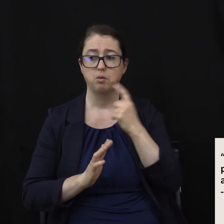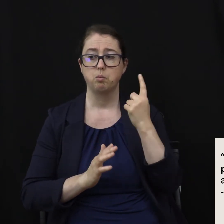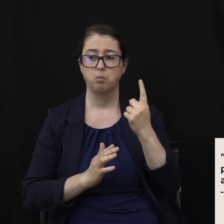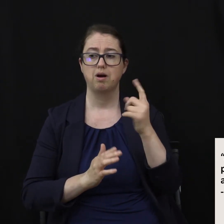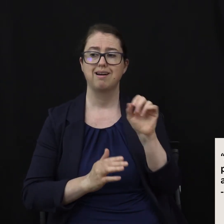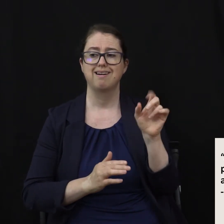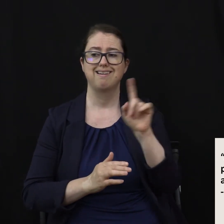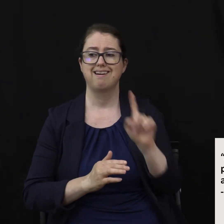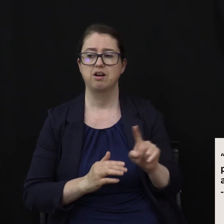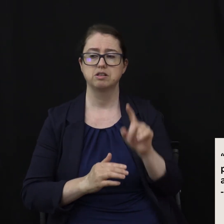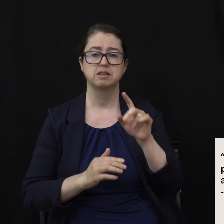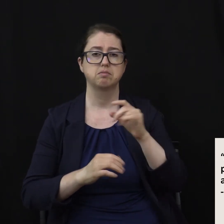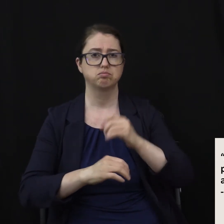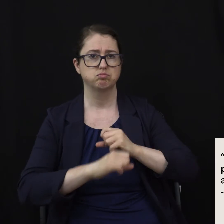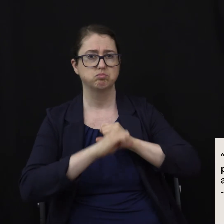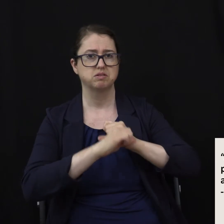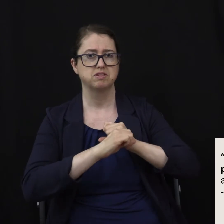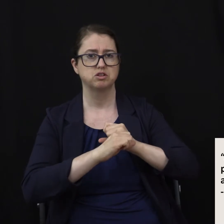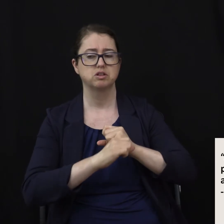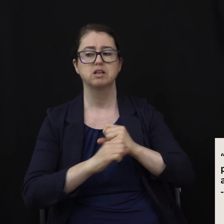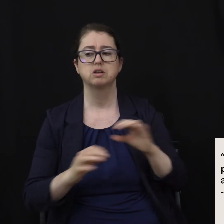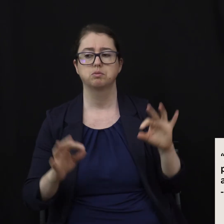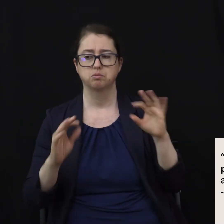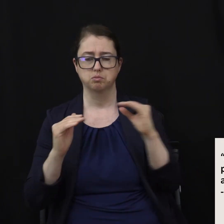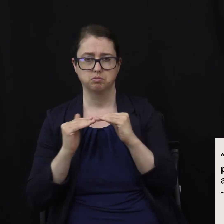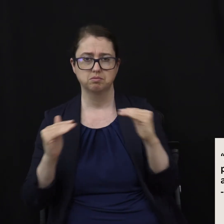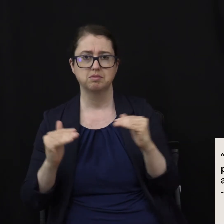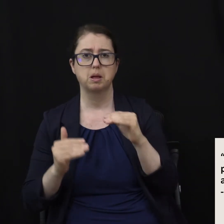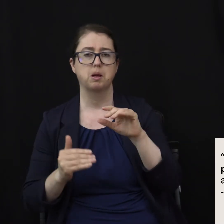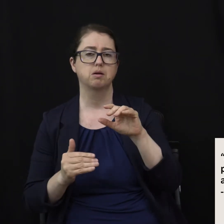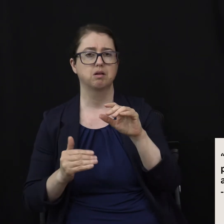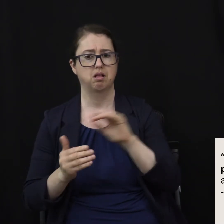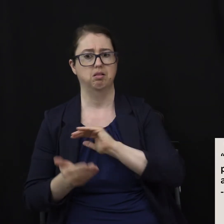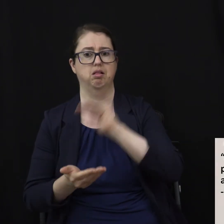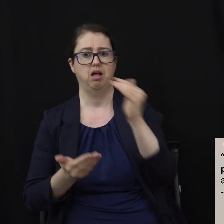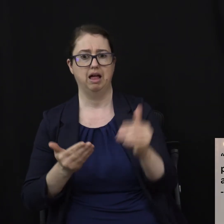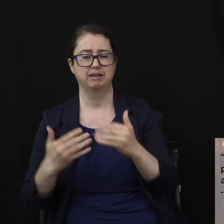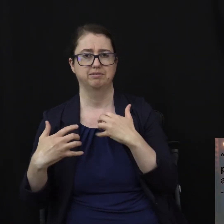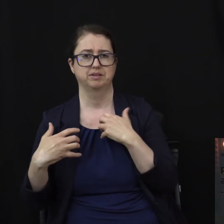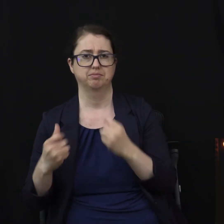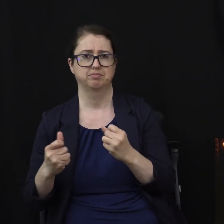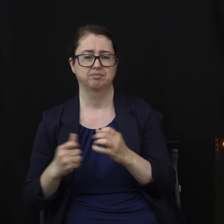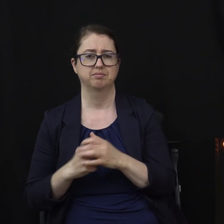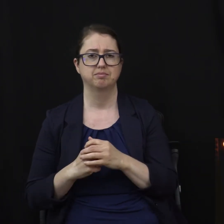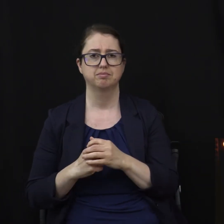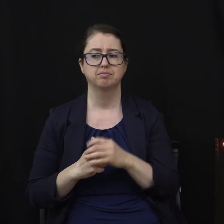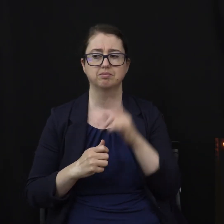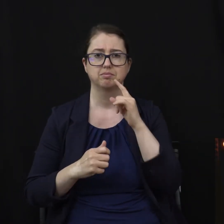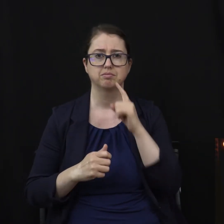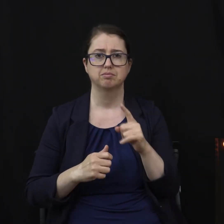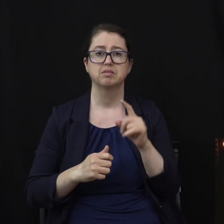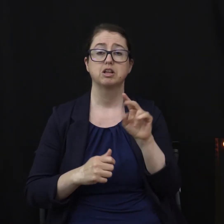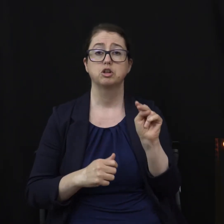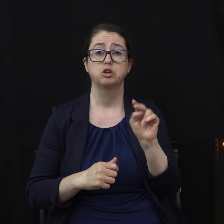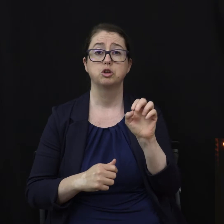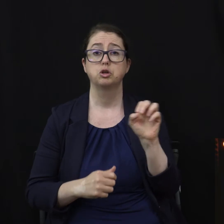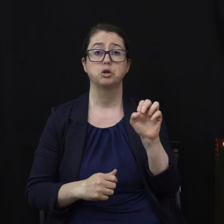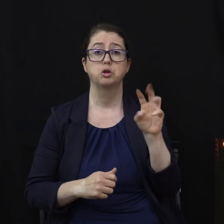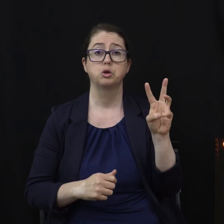best health principles that I could teach you can be summarized by the acronym New Start. New Start is a lifestyle